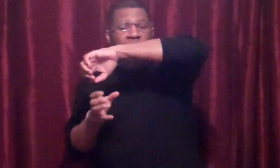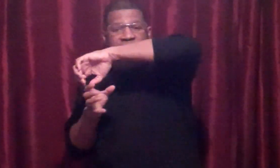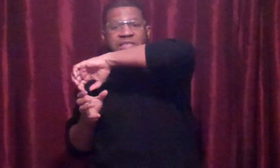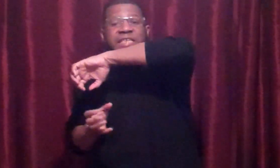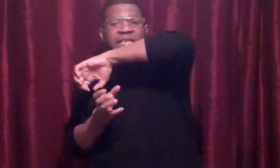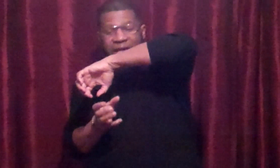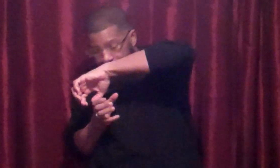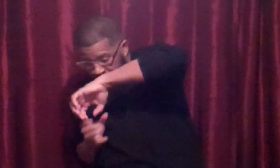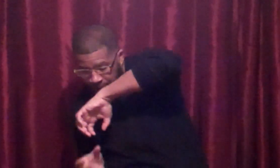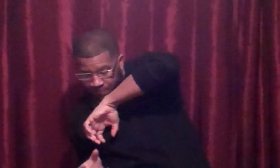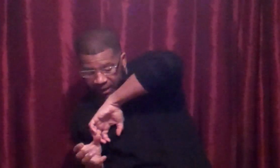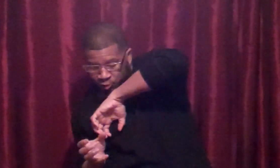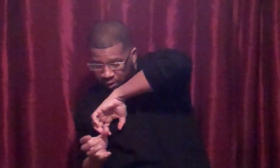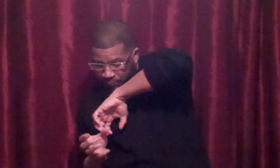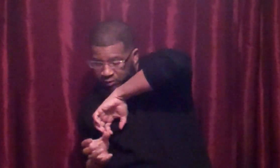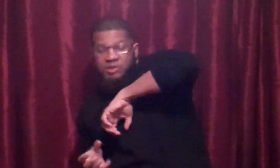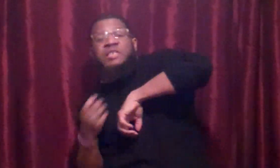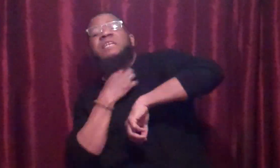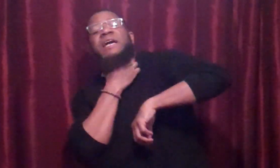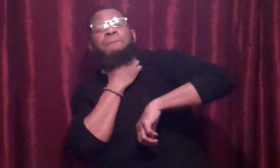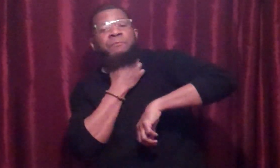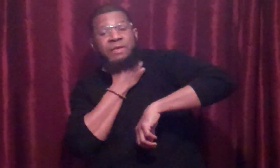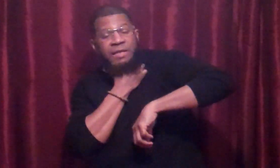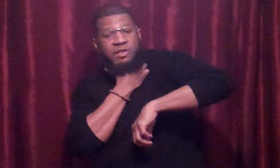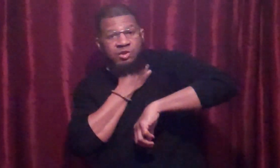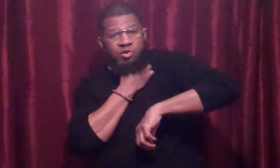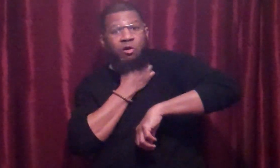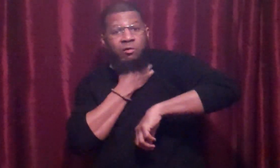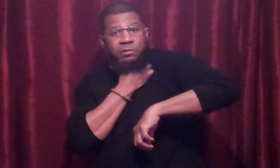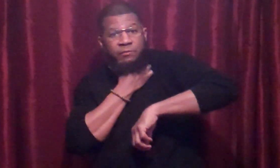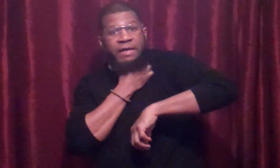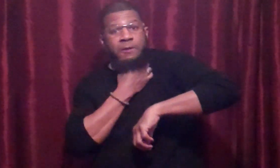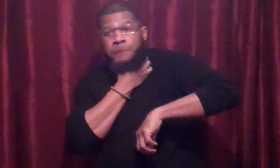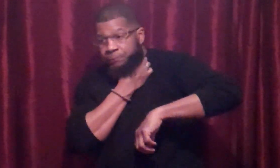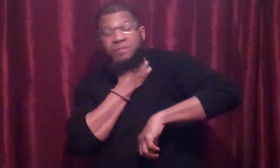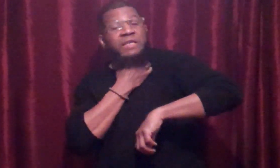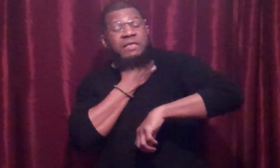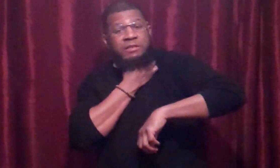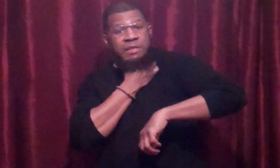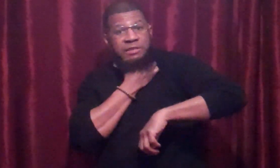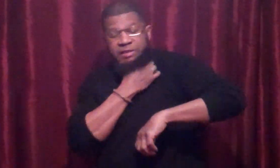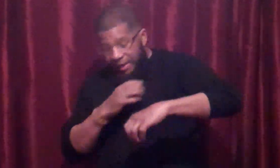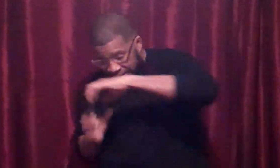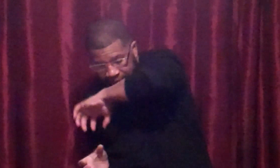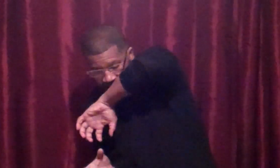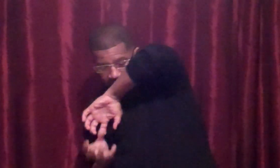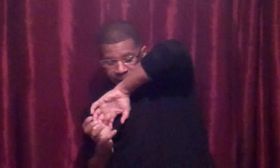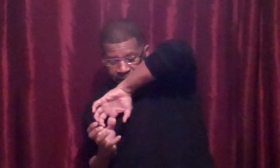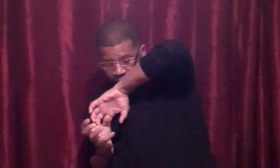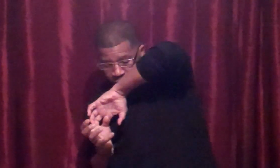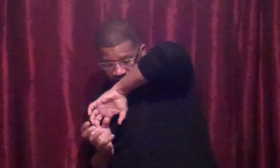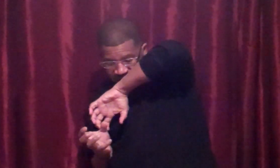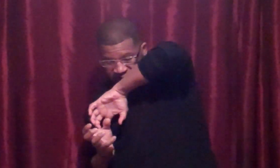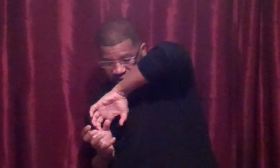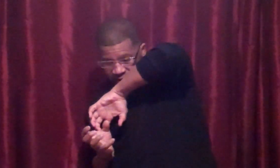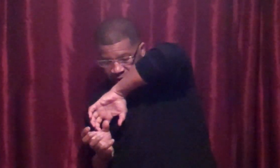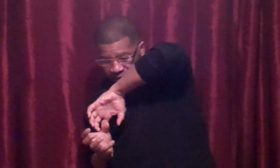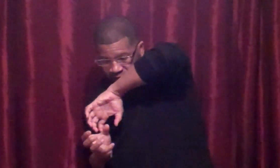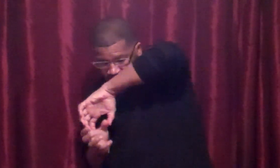with a C-clamp. I grab him with a C-clamp in his jaw, right? In his neck. And I'm doing this. So